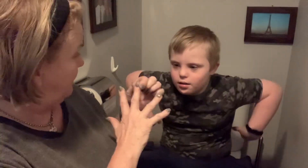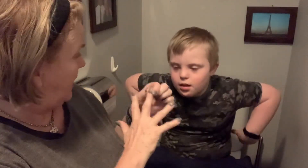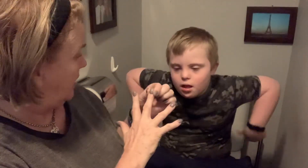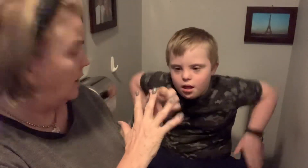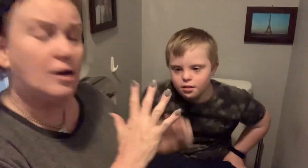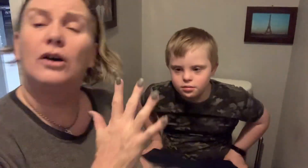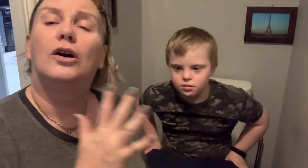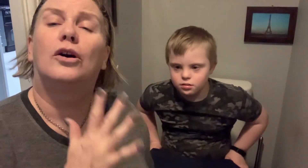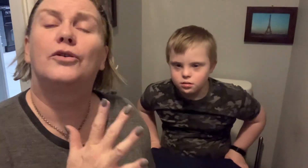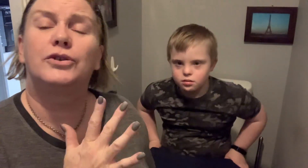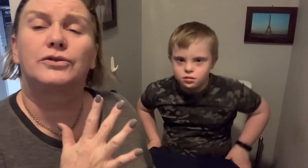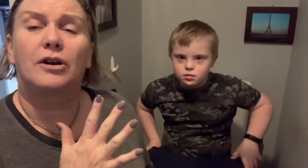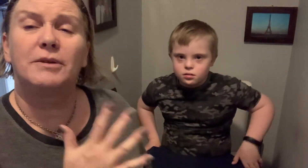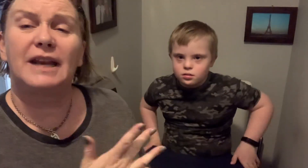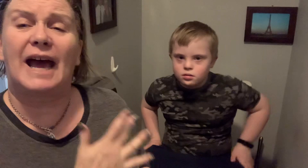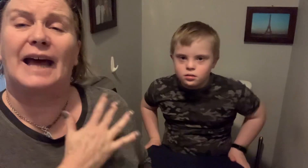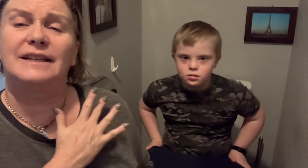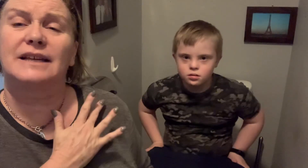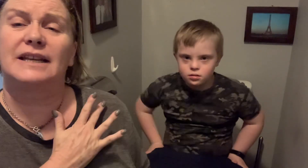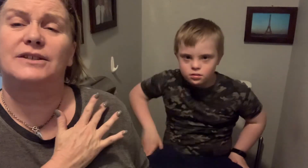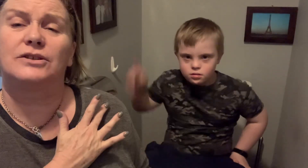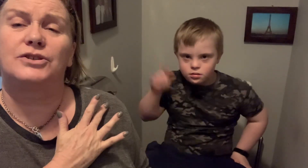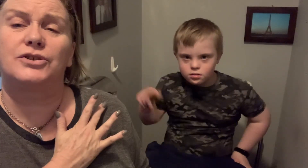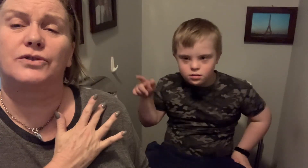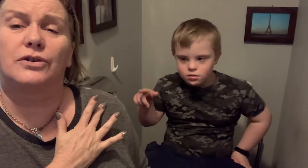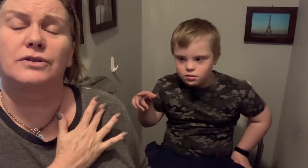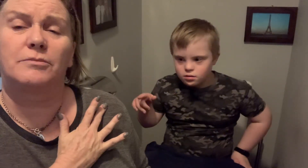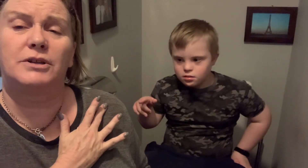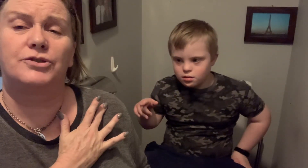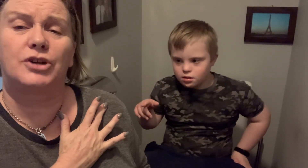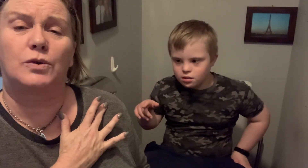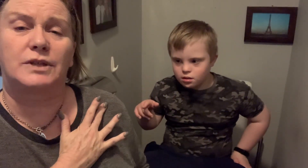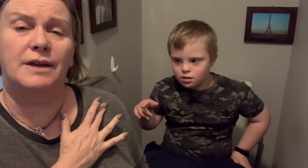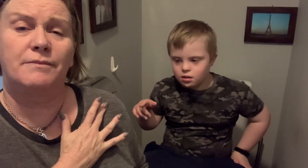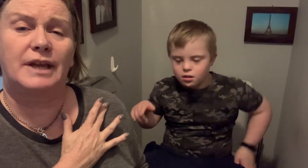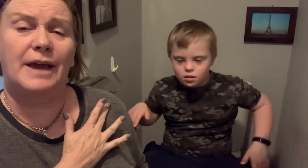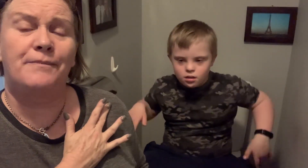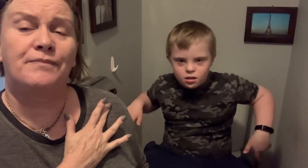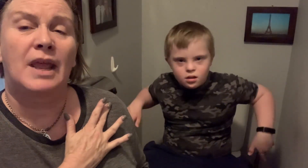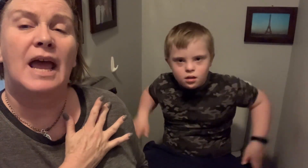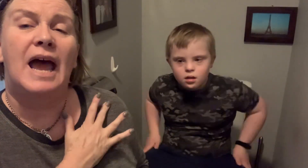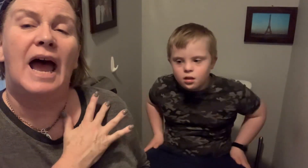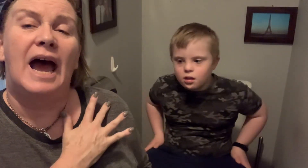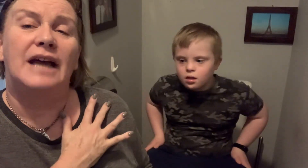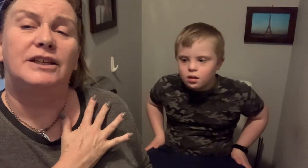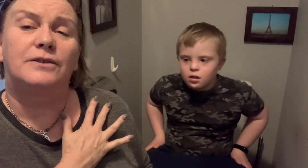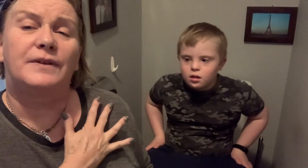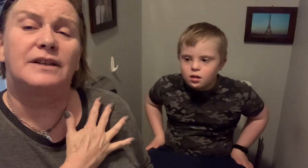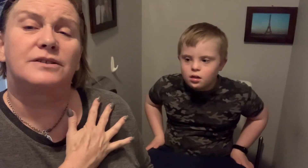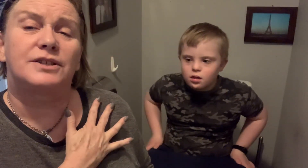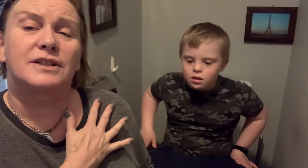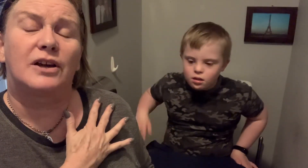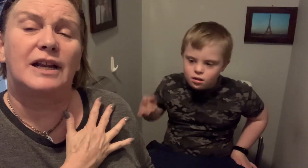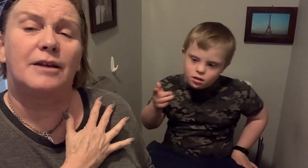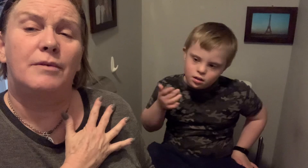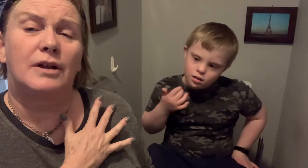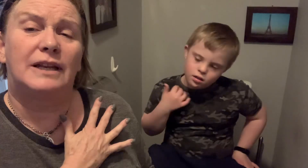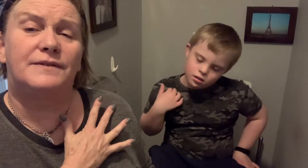finger on your dominant hand and it touches your non-dominant shoulder, yeah, and the other fingers are just slightly lifted